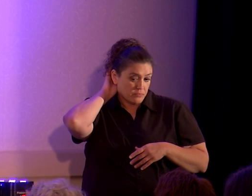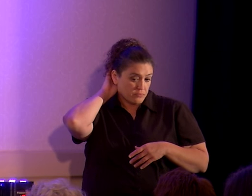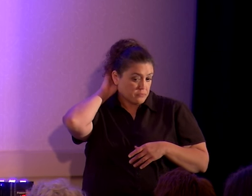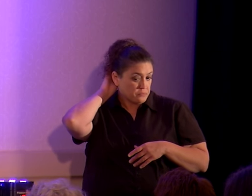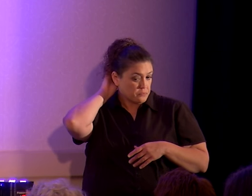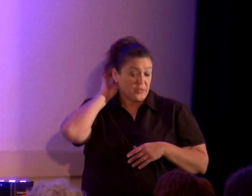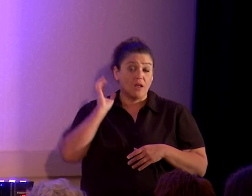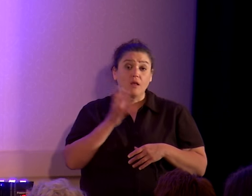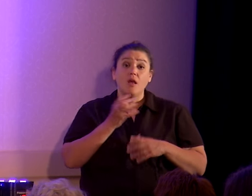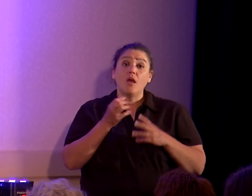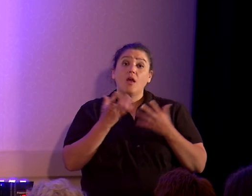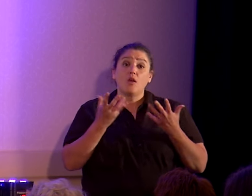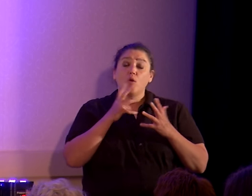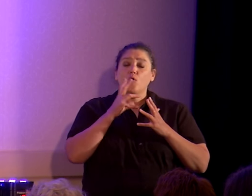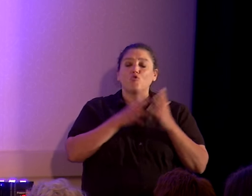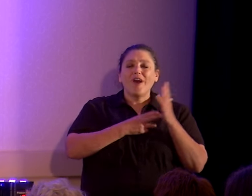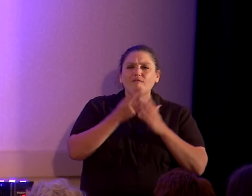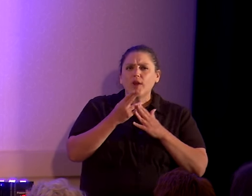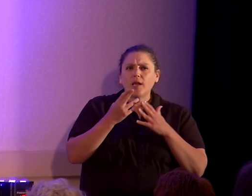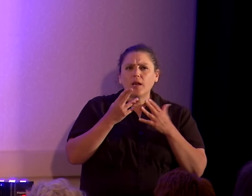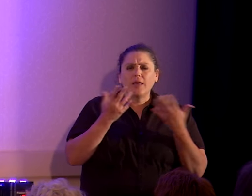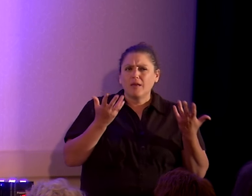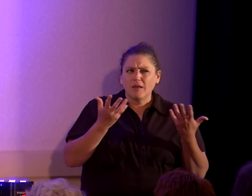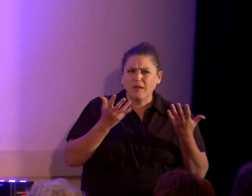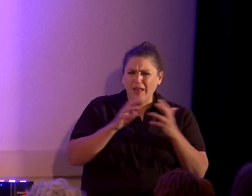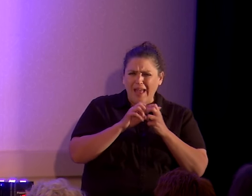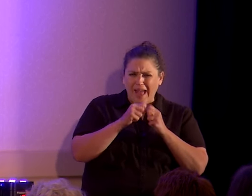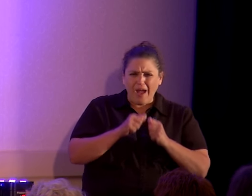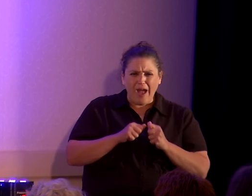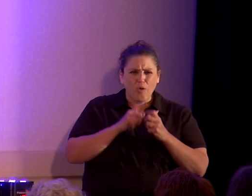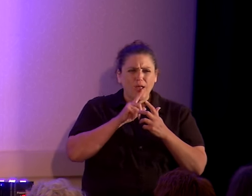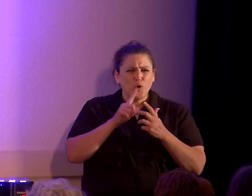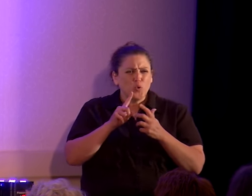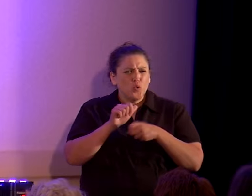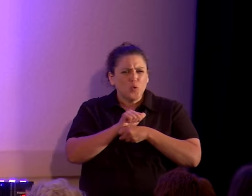frankly, how else do you plan to reach people?